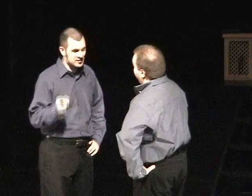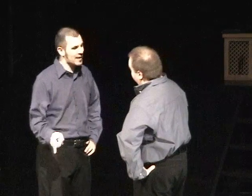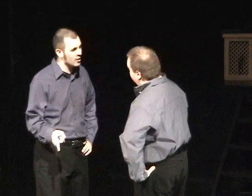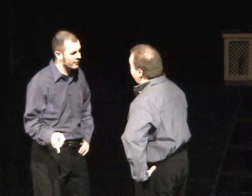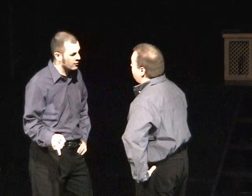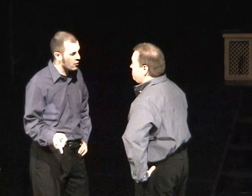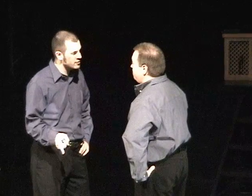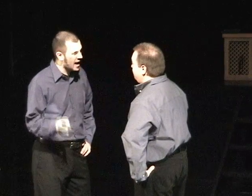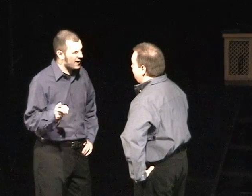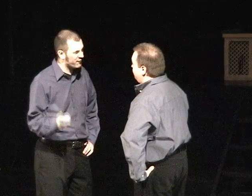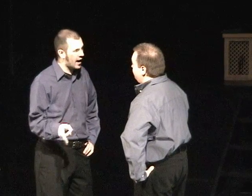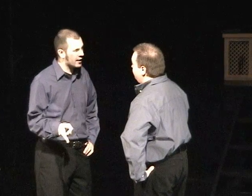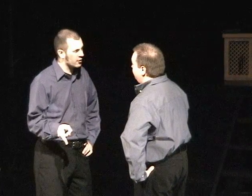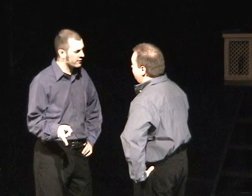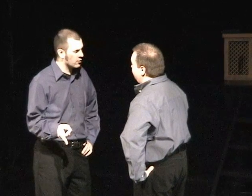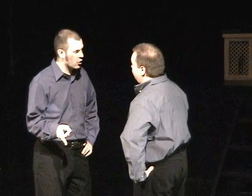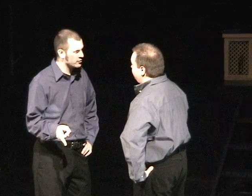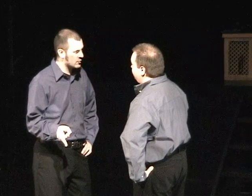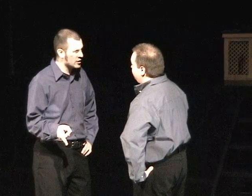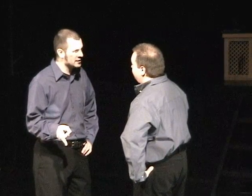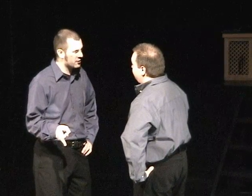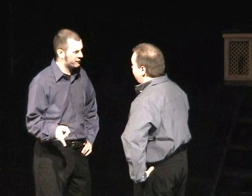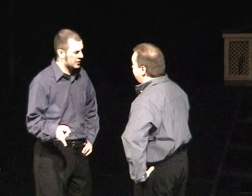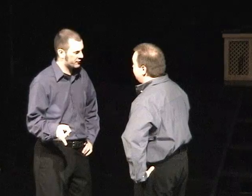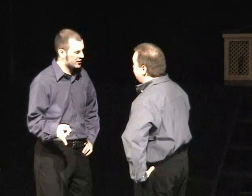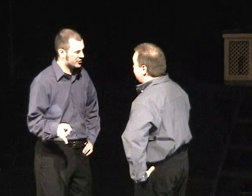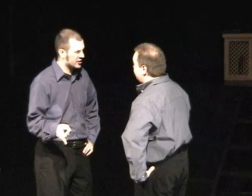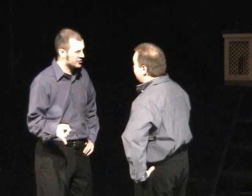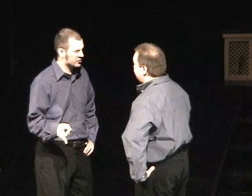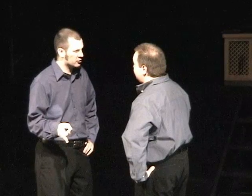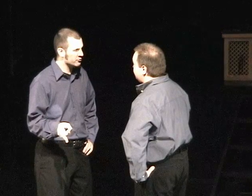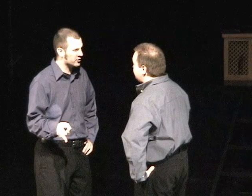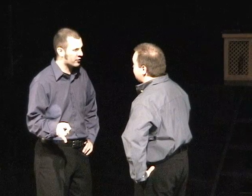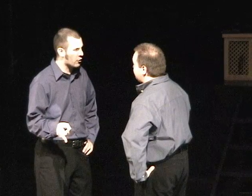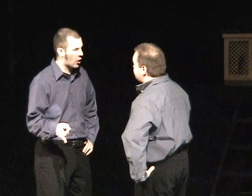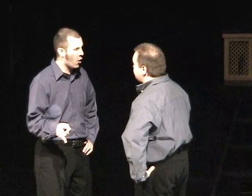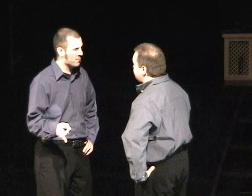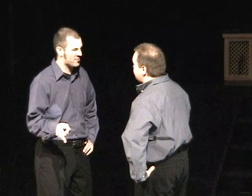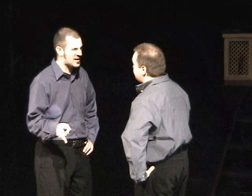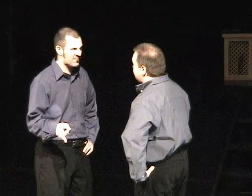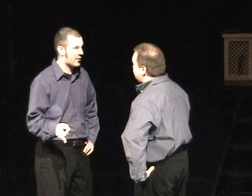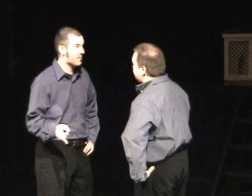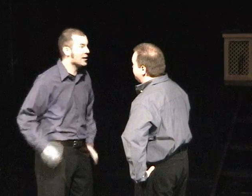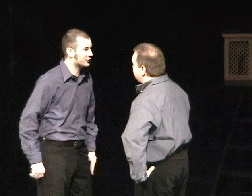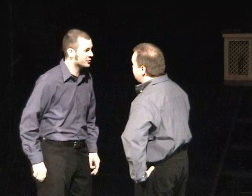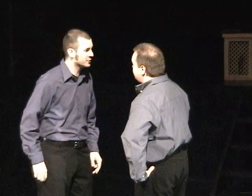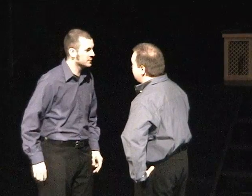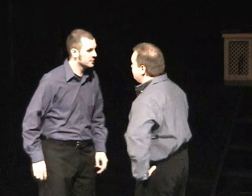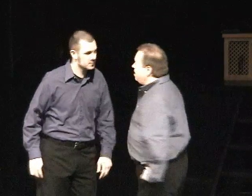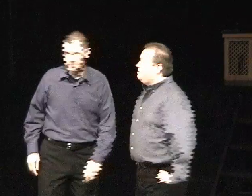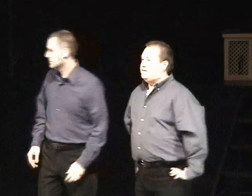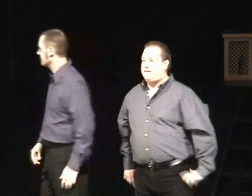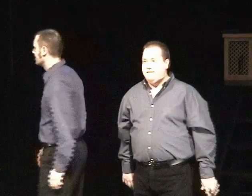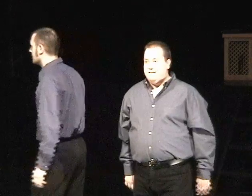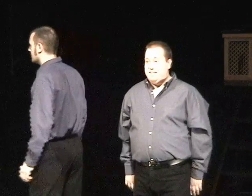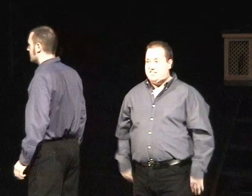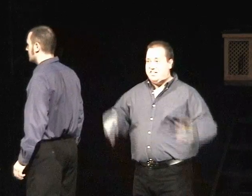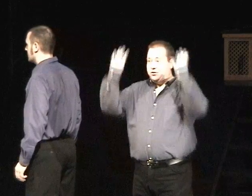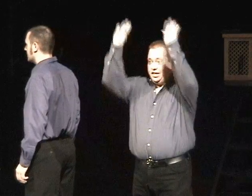table of our own, and a fire of our own, and we'll need our fresh biscuits in the seclusion of our own home. Thank you very much! The segregation